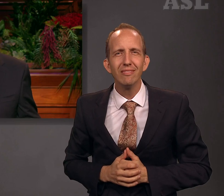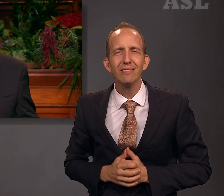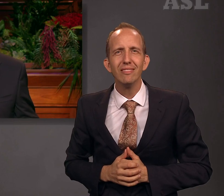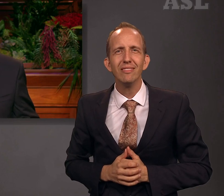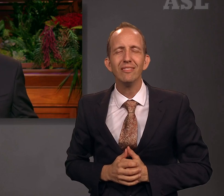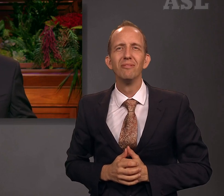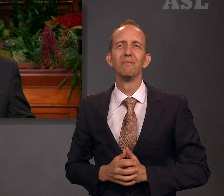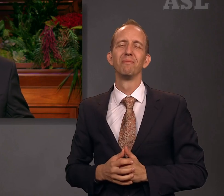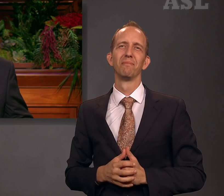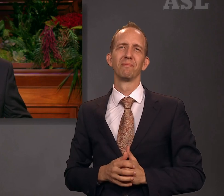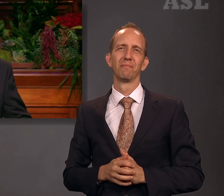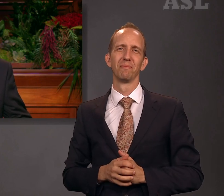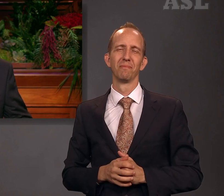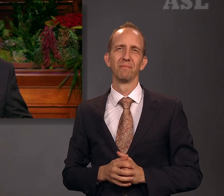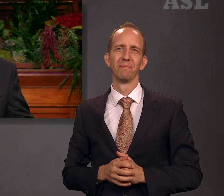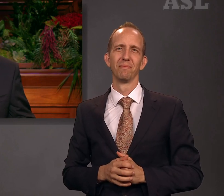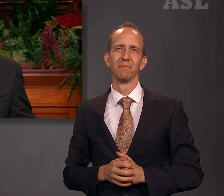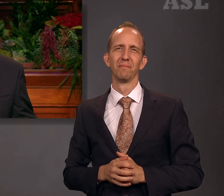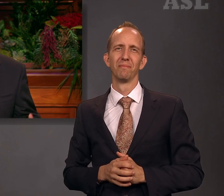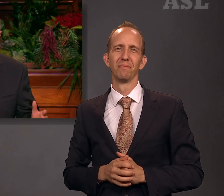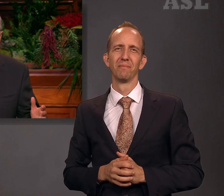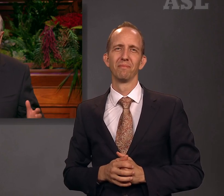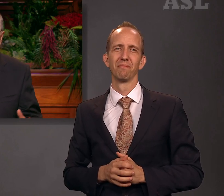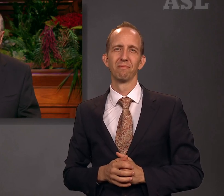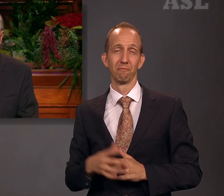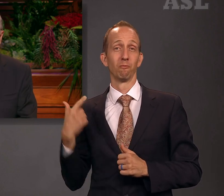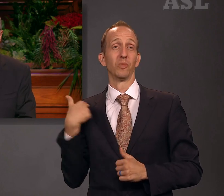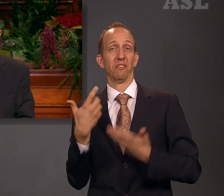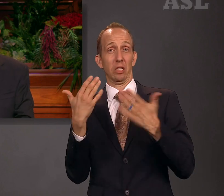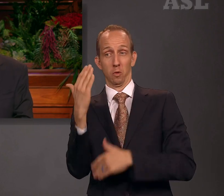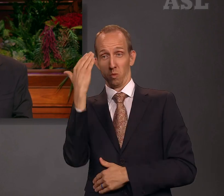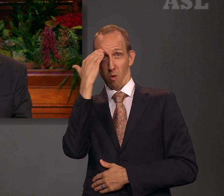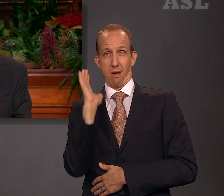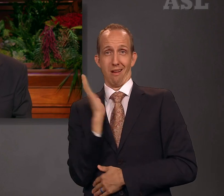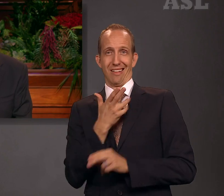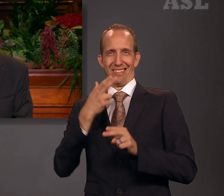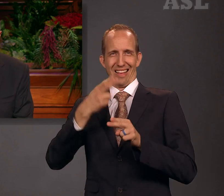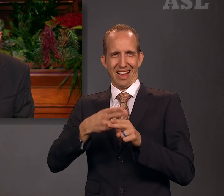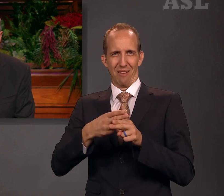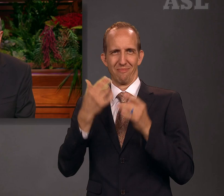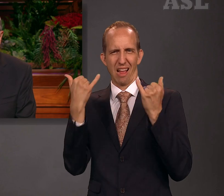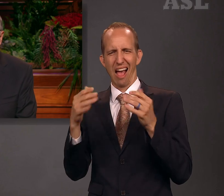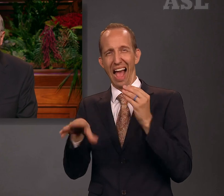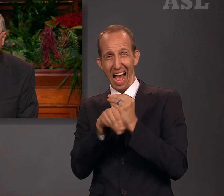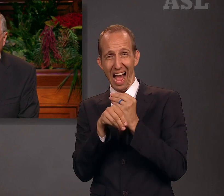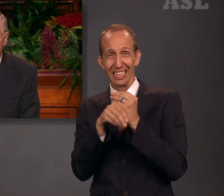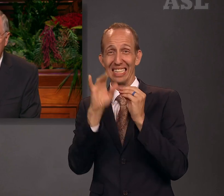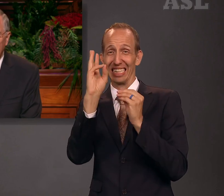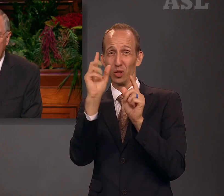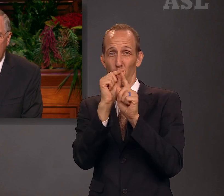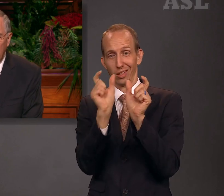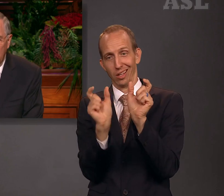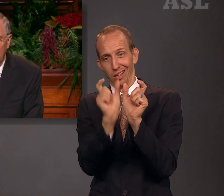Christ. We realize that adding six words to our name would not be ideal for the media,